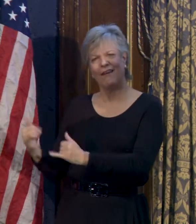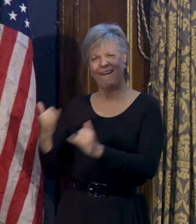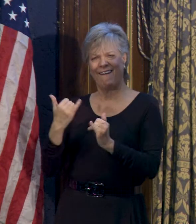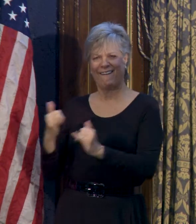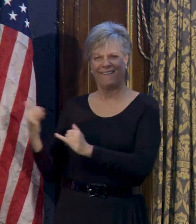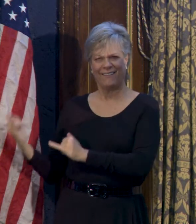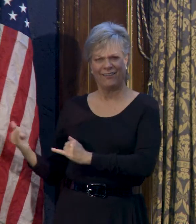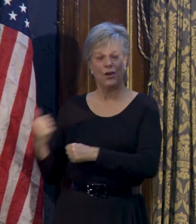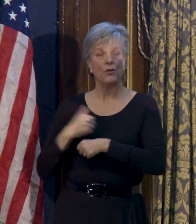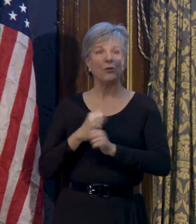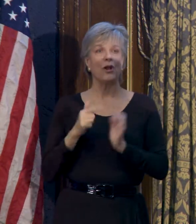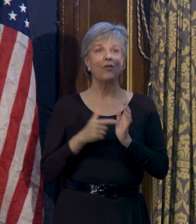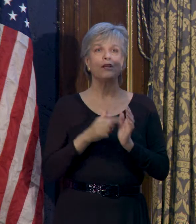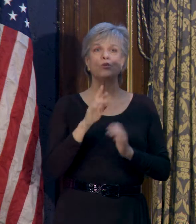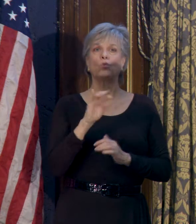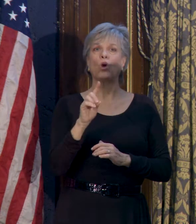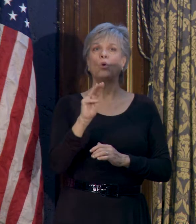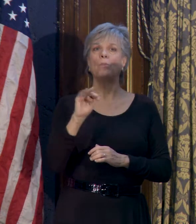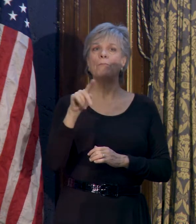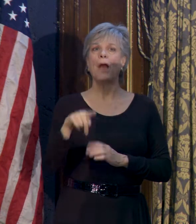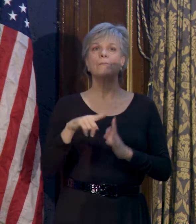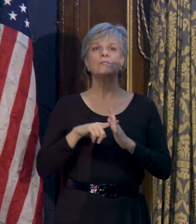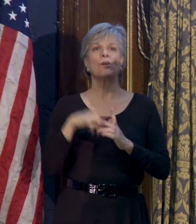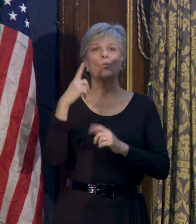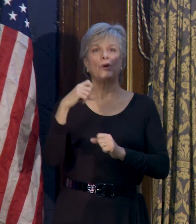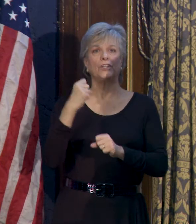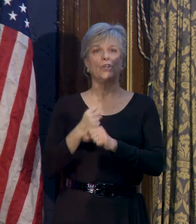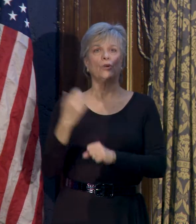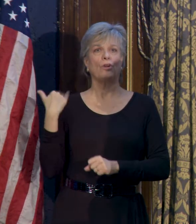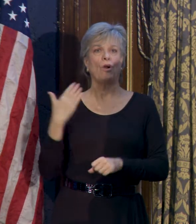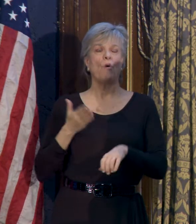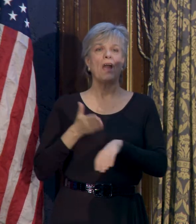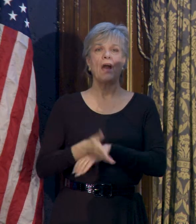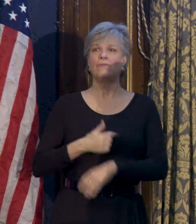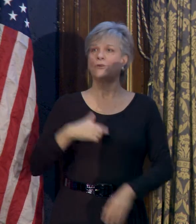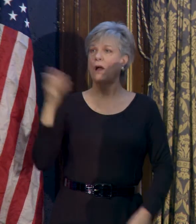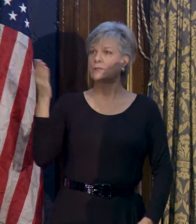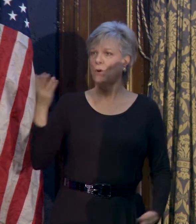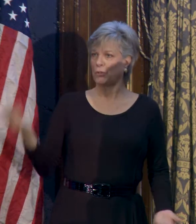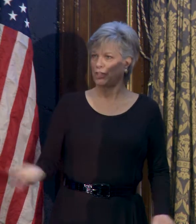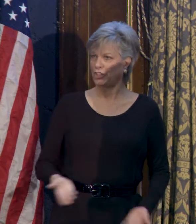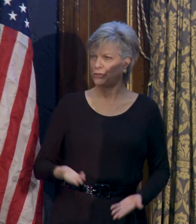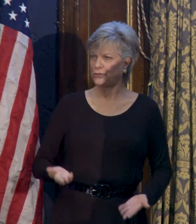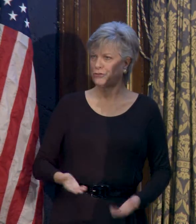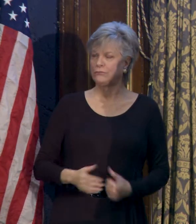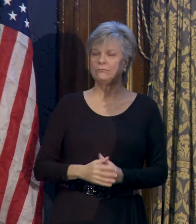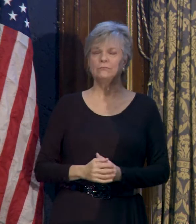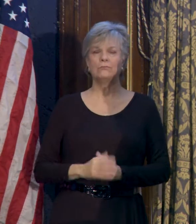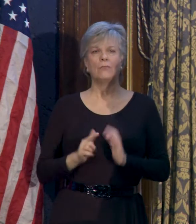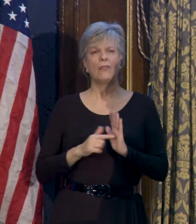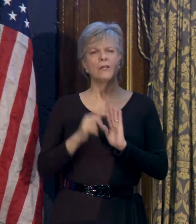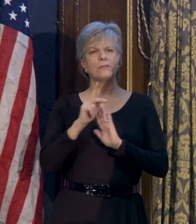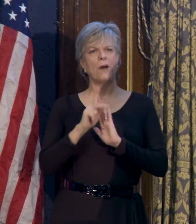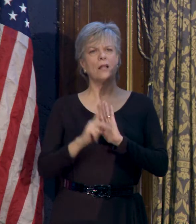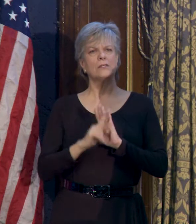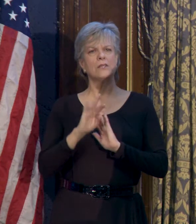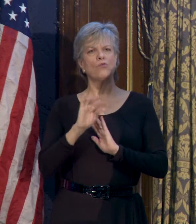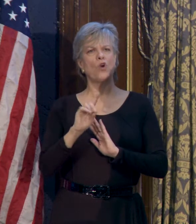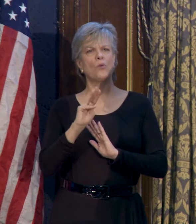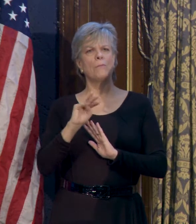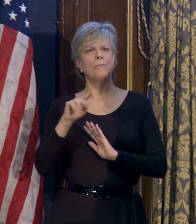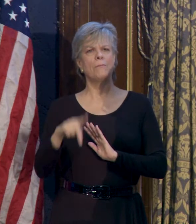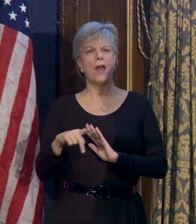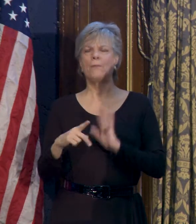The creation of this roadmap began more than a year ago, just after I spoke here. This policy roadmap reflects